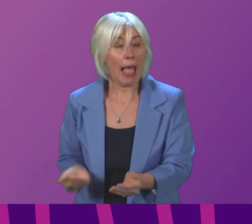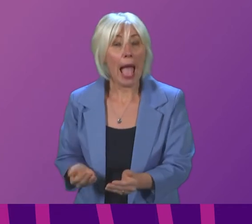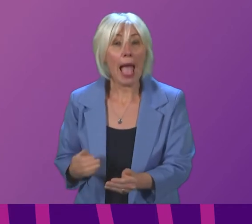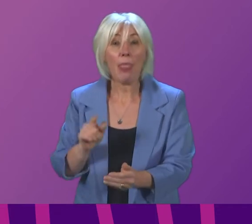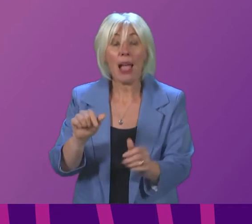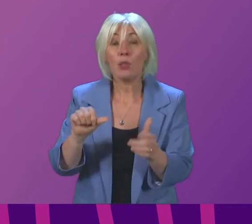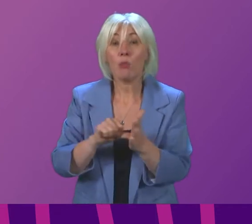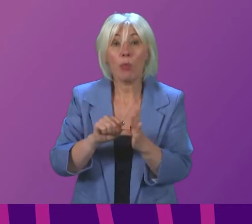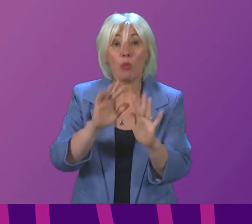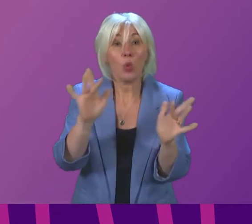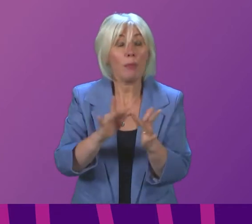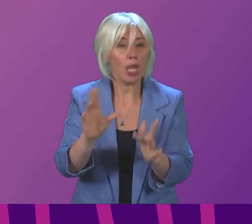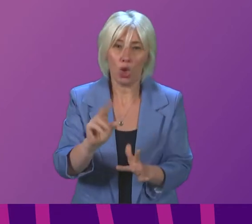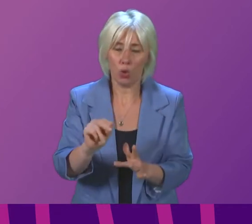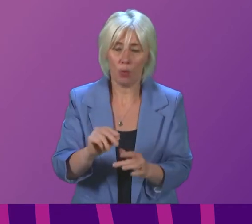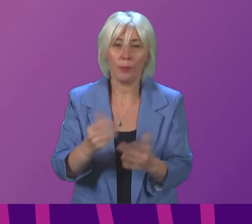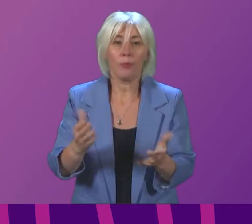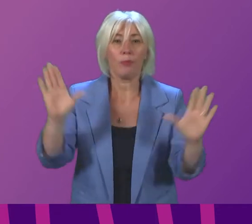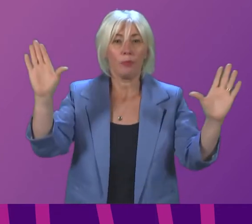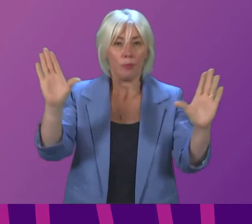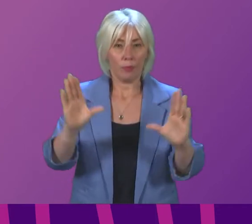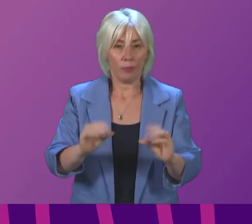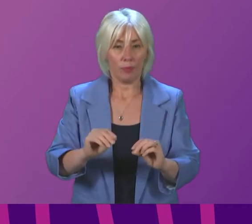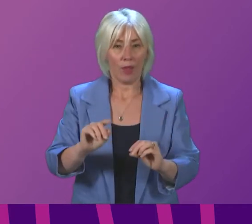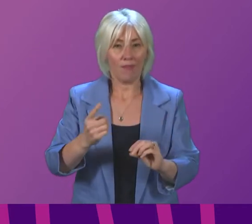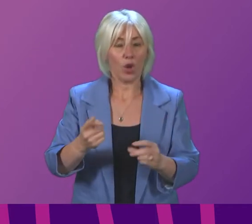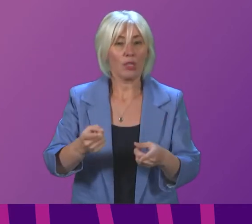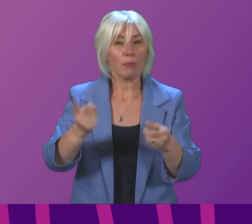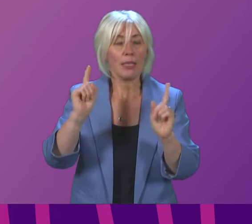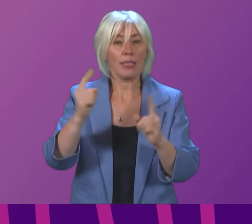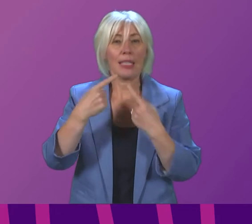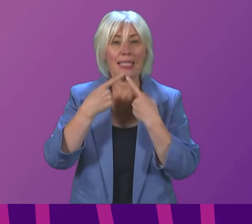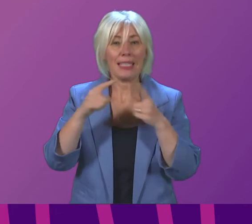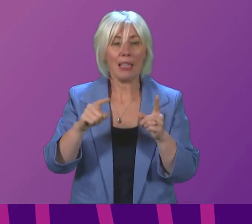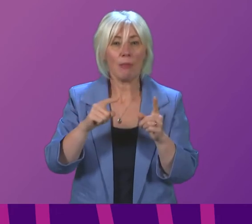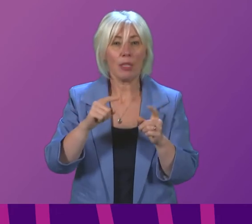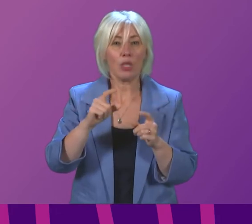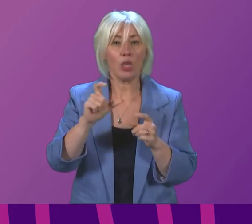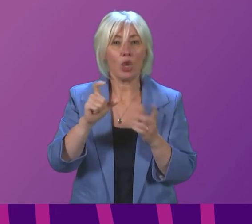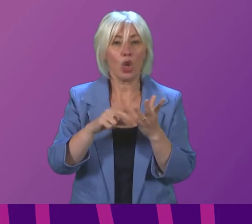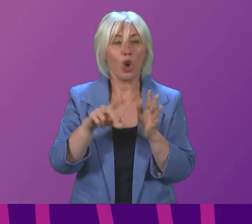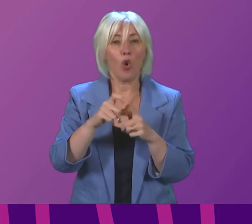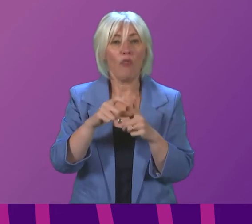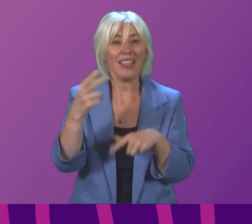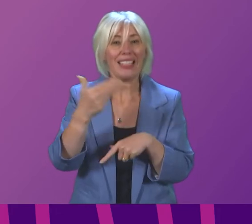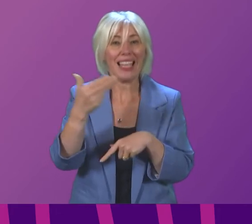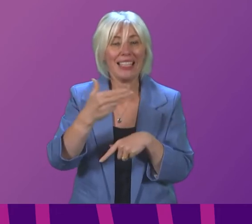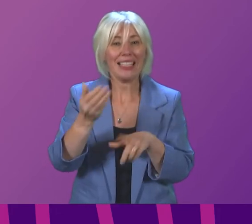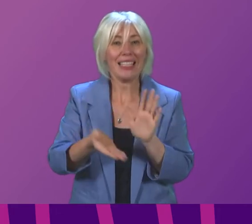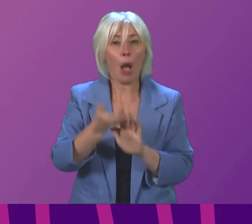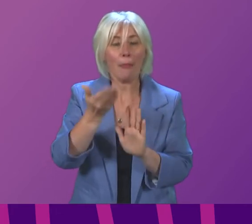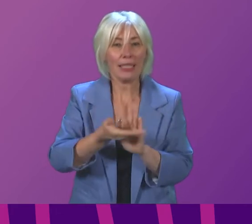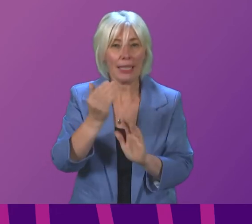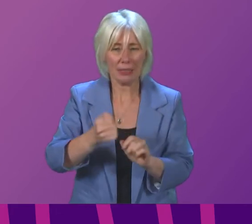Thank you That concludes the First Minister's statement COVID-19 update Can I inform